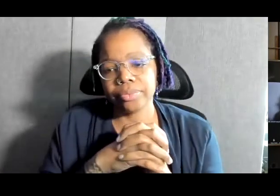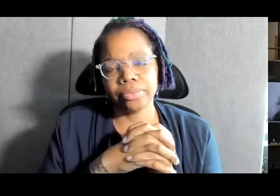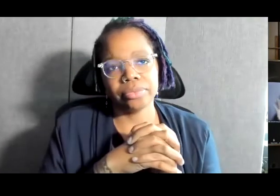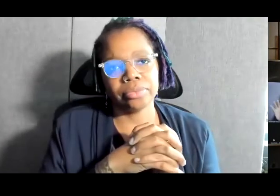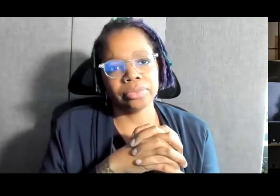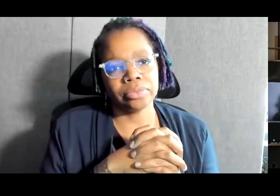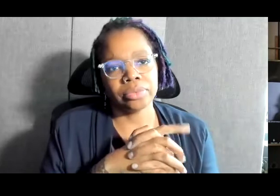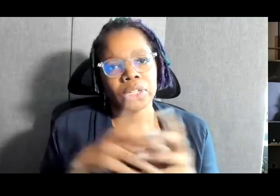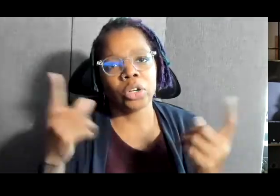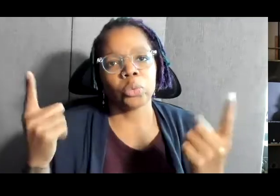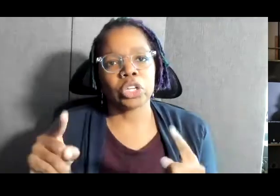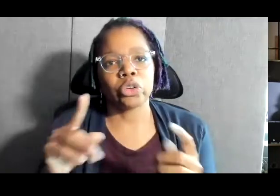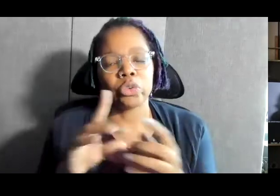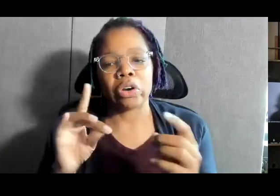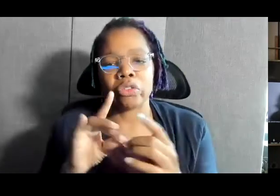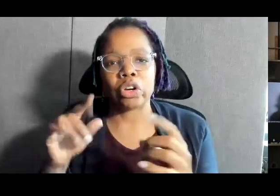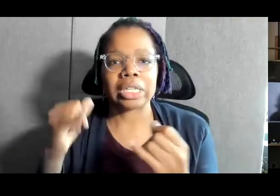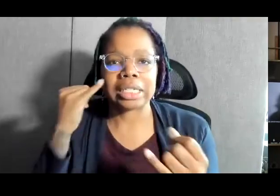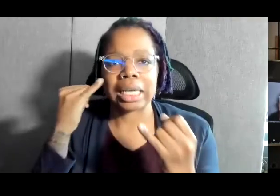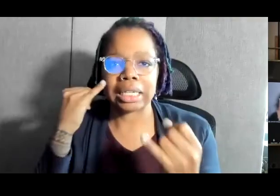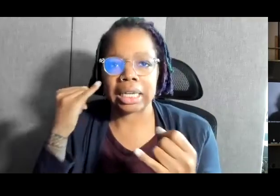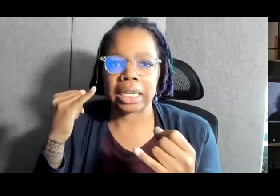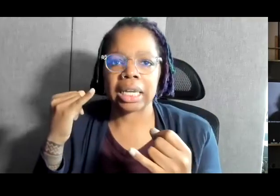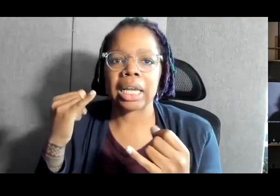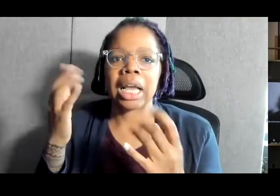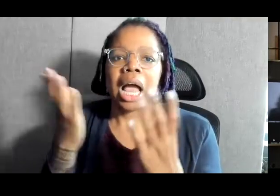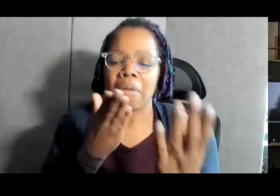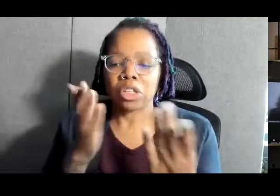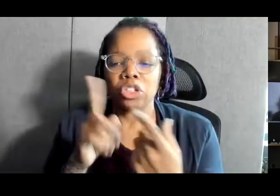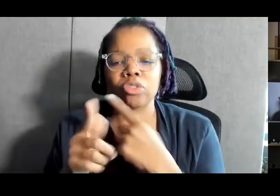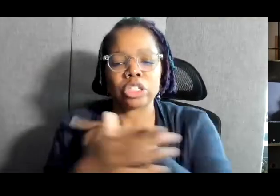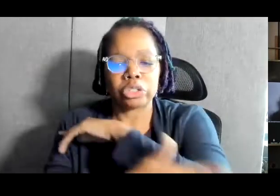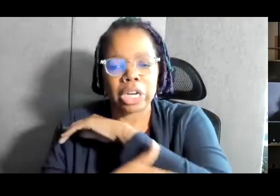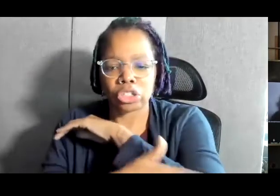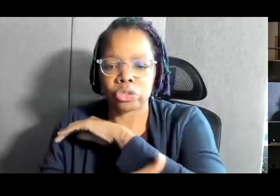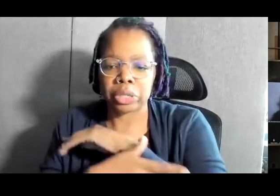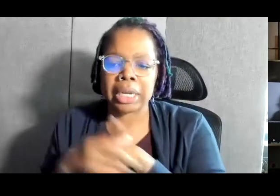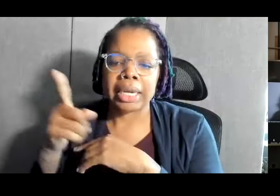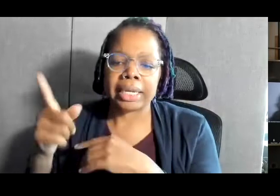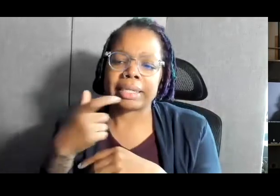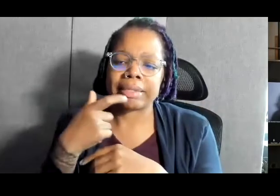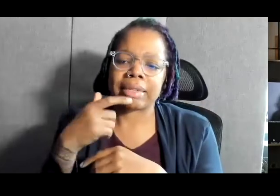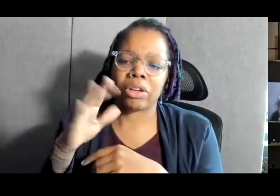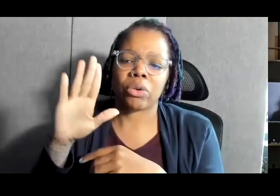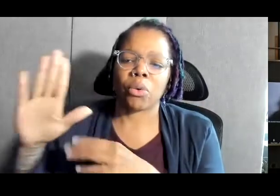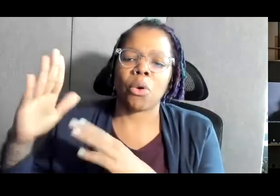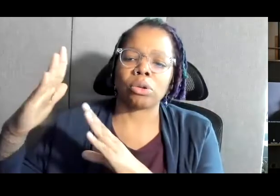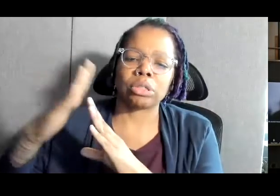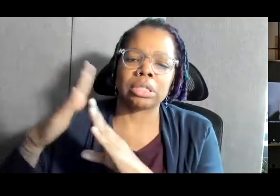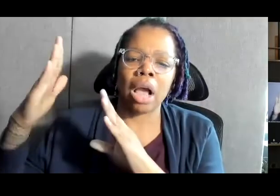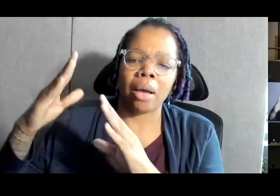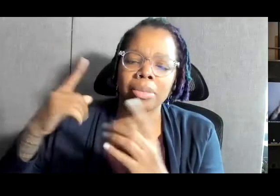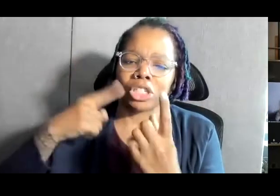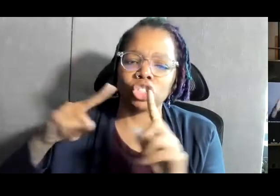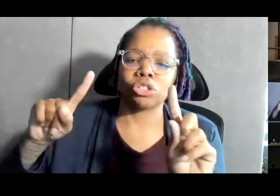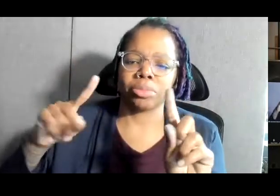When he referred to this idea of service to the country, he said that her crowning achievements are ours to wear when referring to